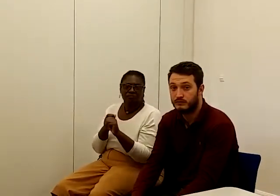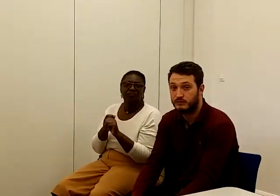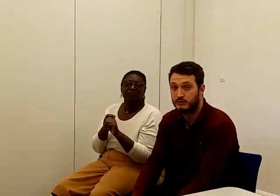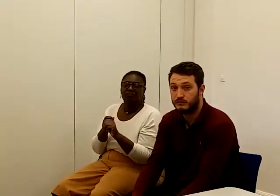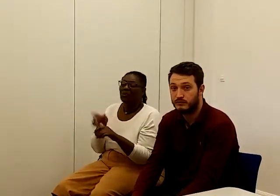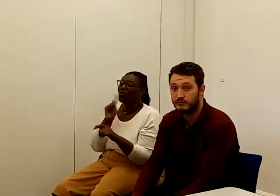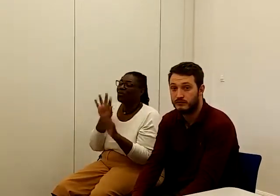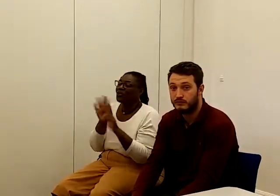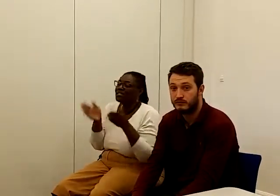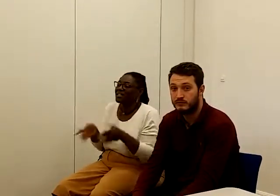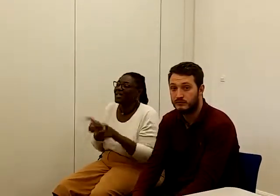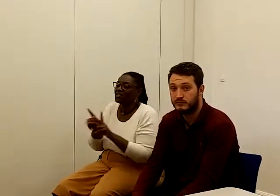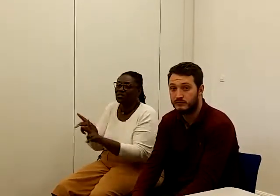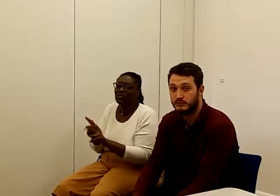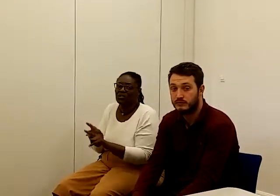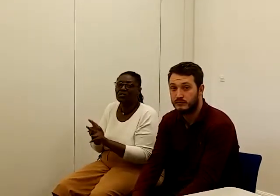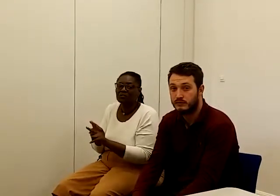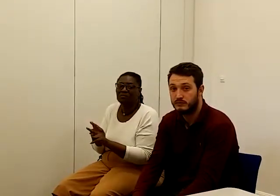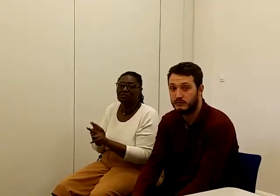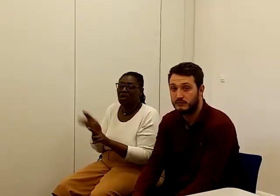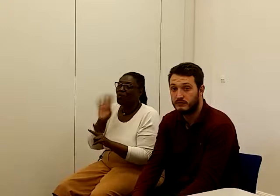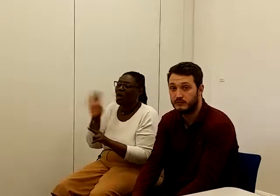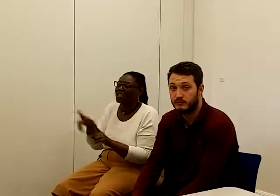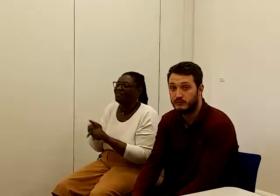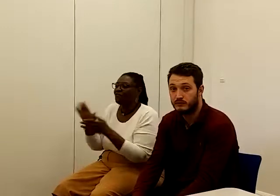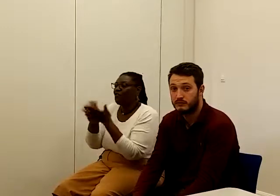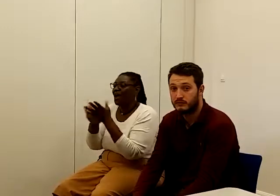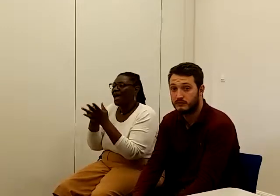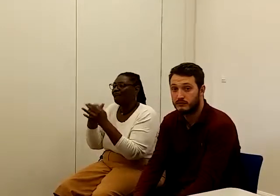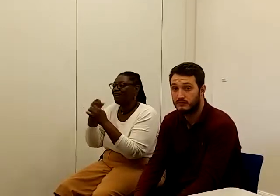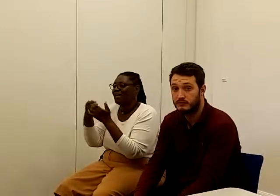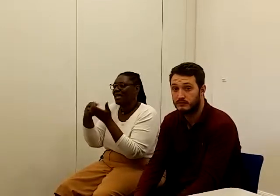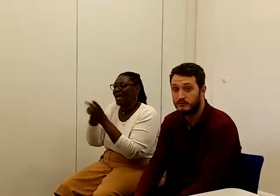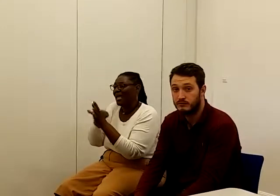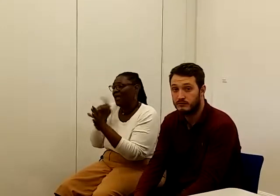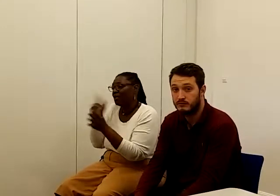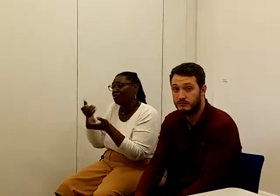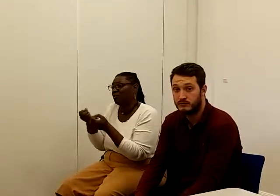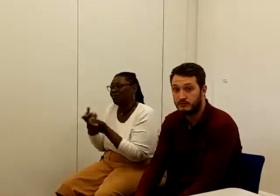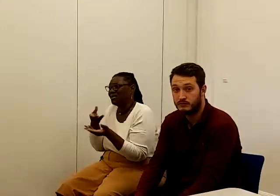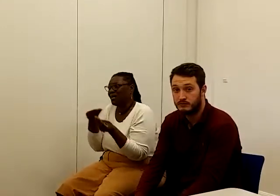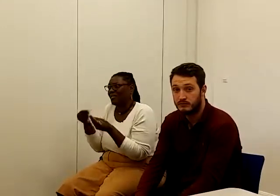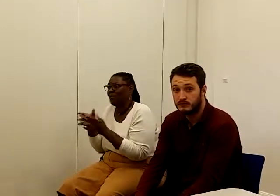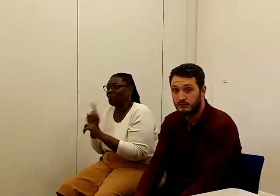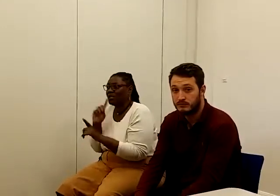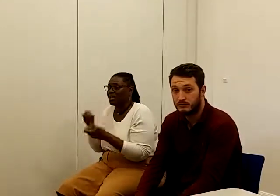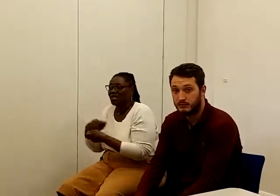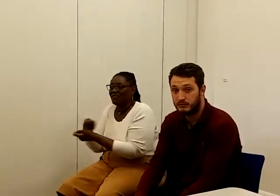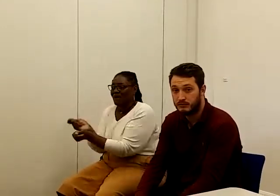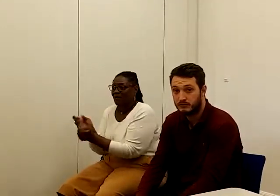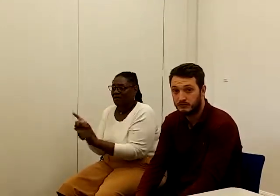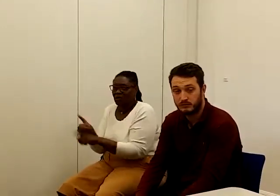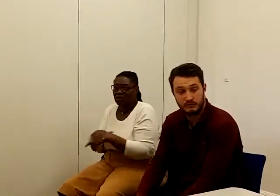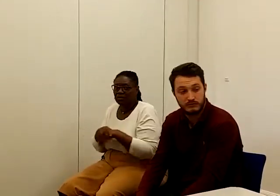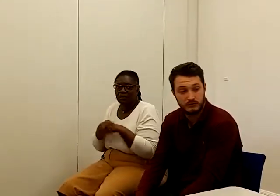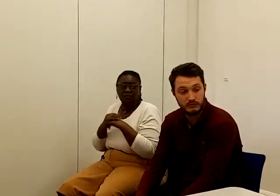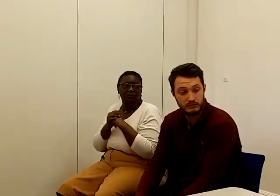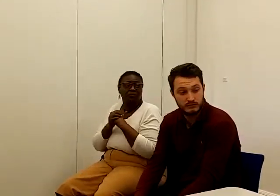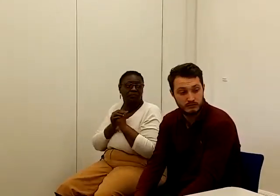for the Green Party in Barnet and in Haringey so I can always take them and, you know, give them out as well. Okay. So that's why I'll be